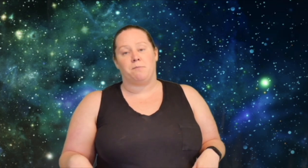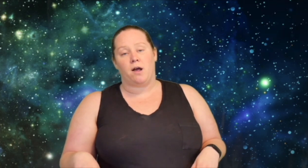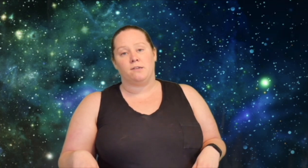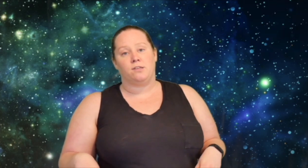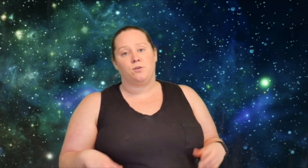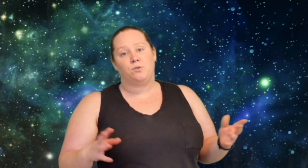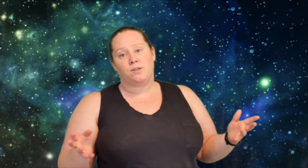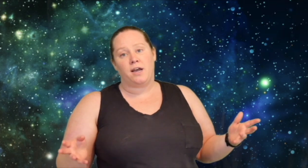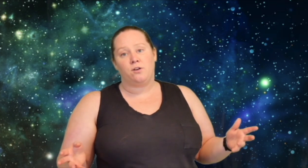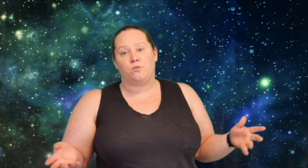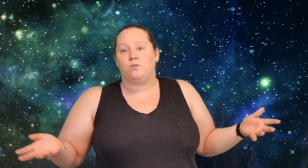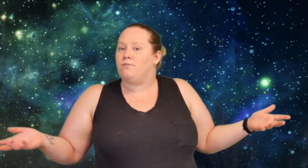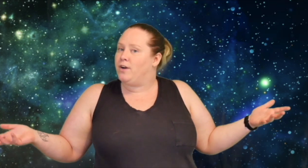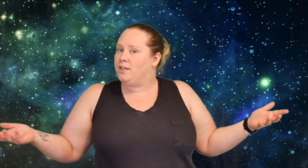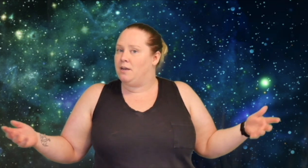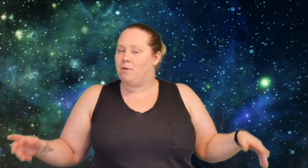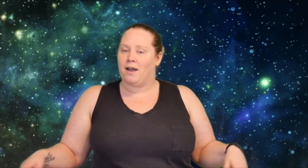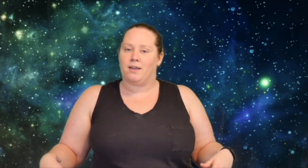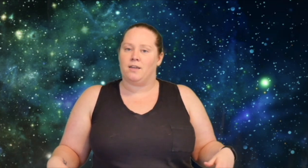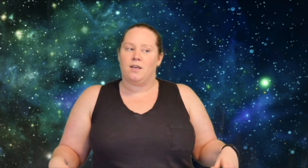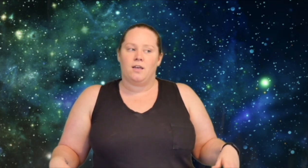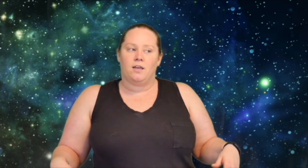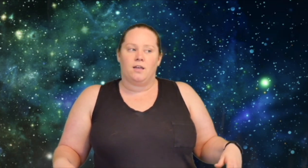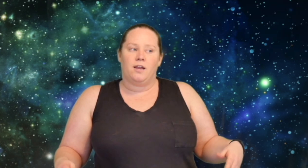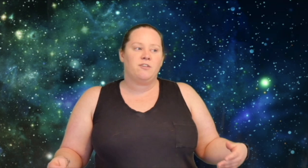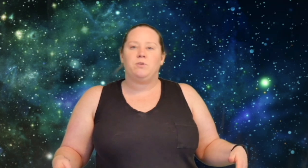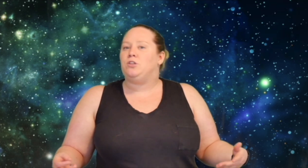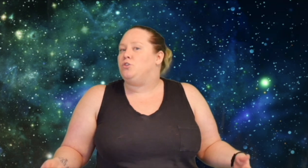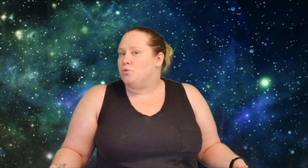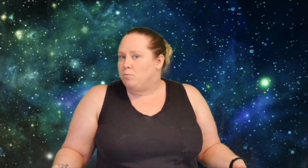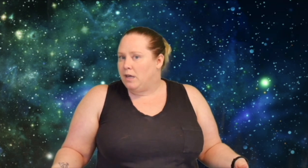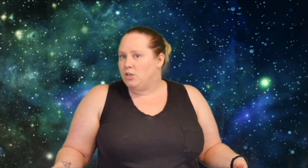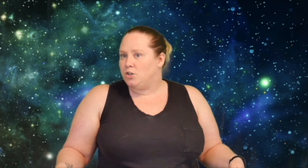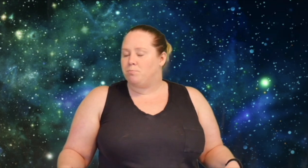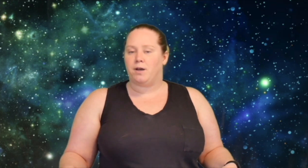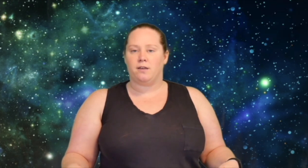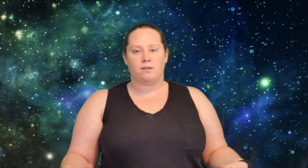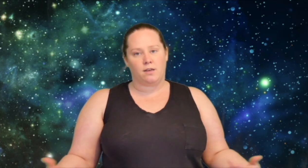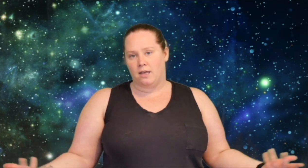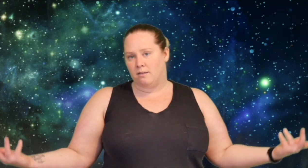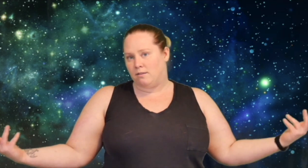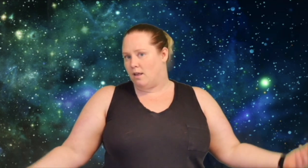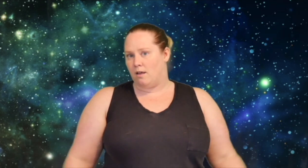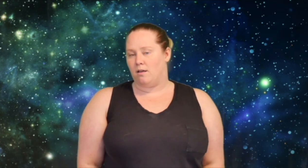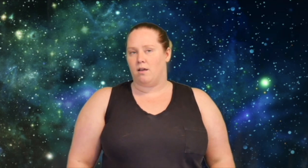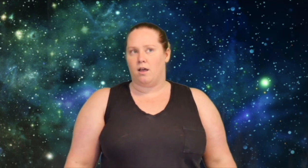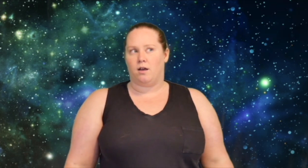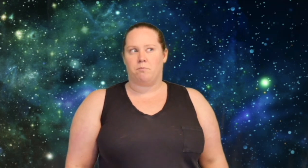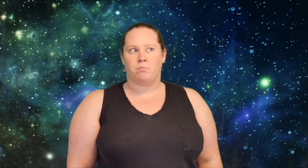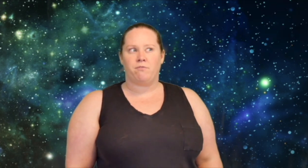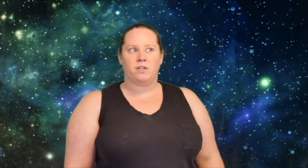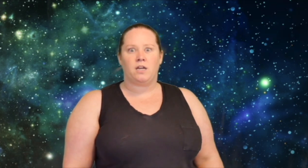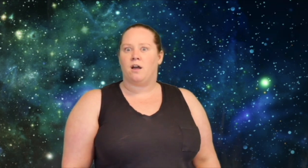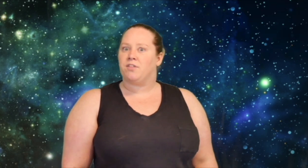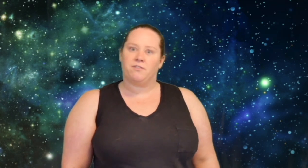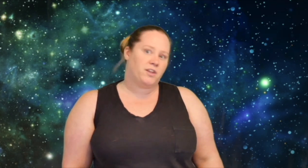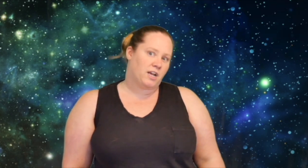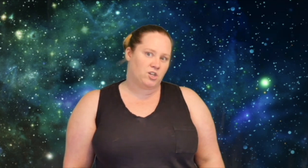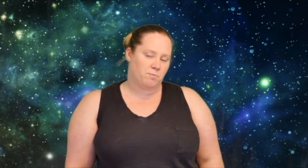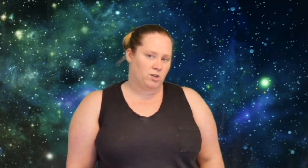Ansel who's kind of cool and frankly laid-back, and he doesn't really do much. But he's prevalent enough that I felt like I should mention